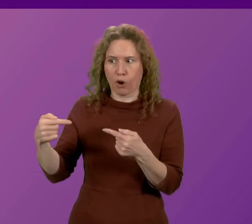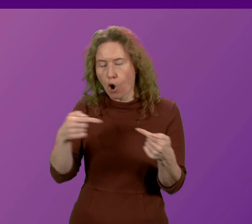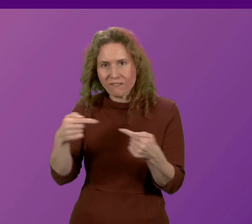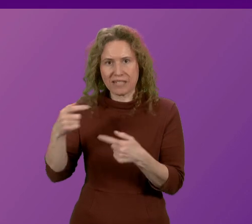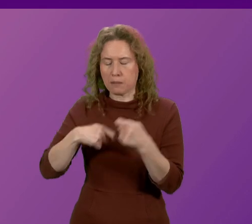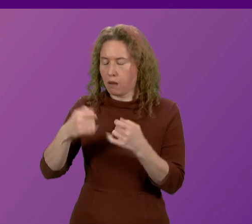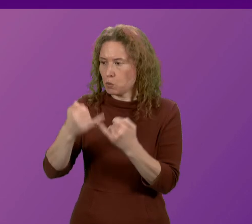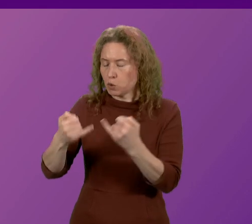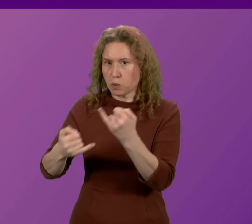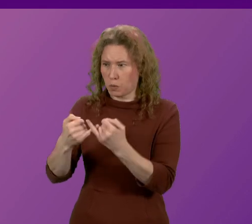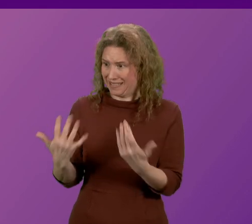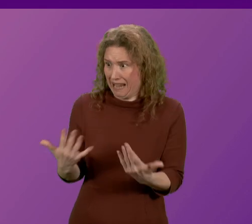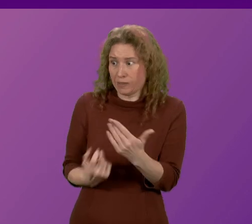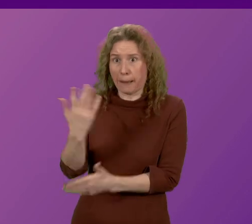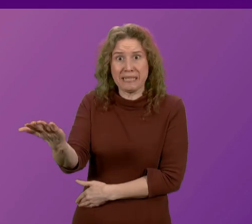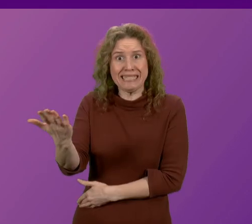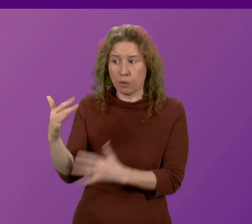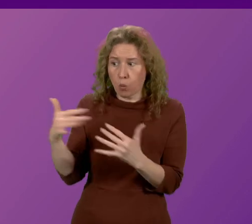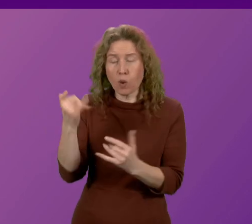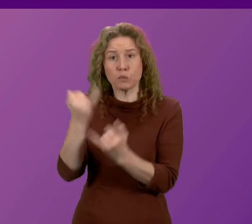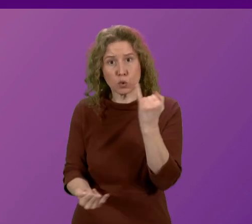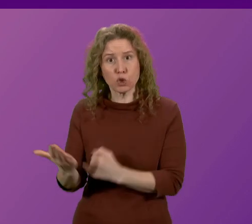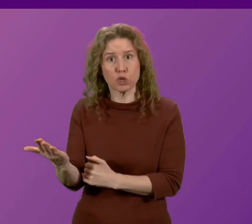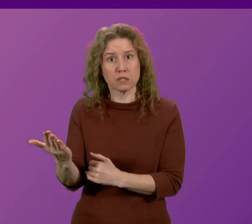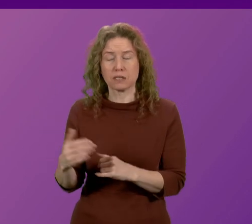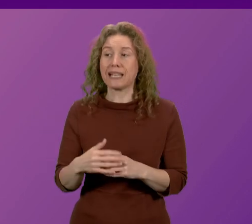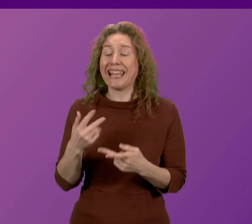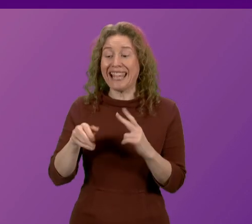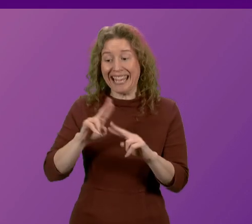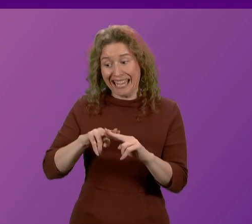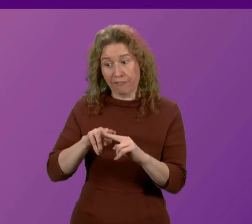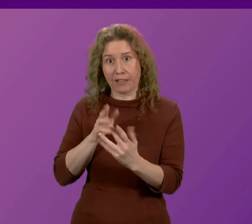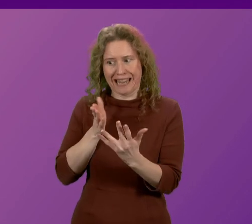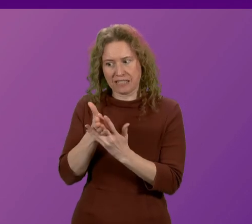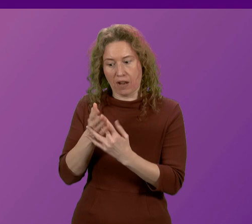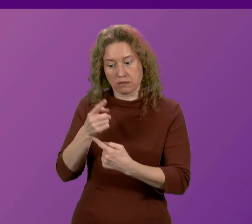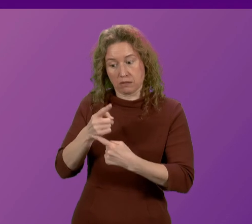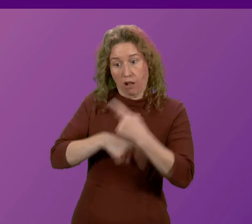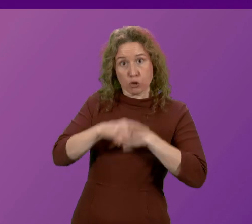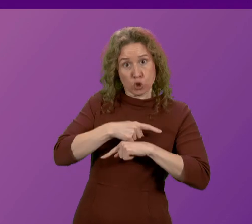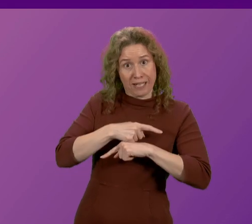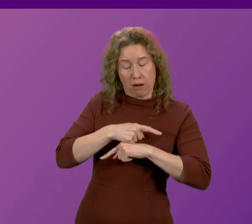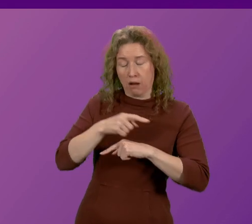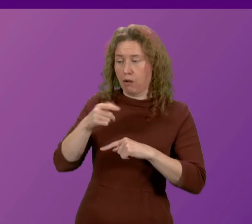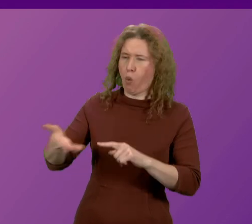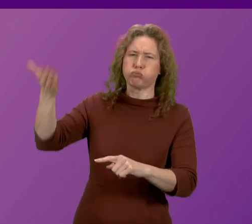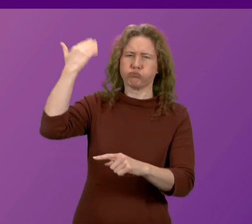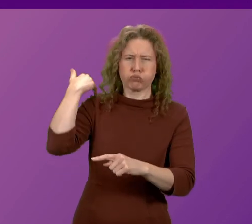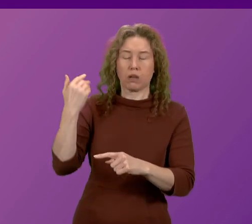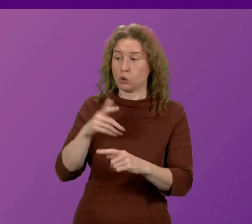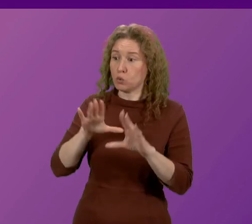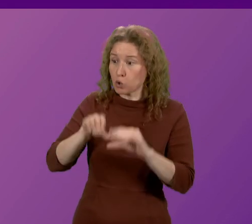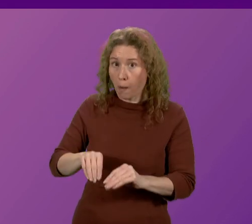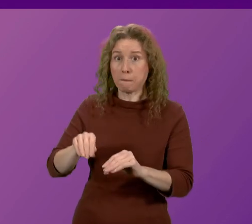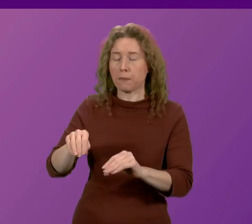that is exactly what is now happening. So if there had been intervention to deliver a ceasefire a long time ago, we